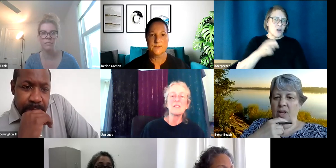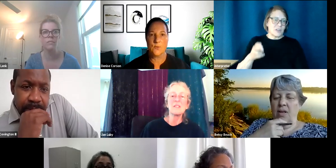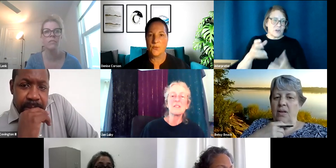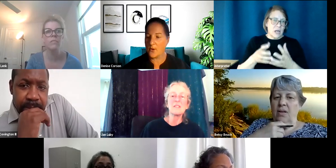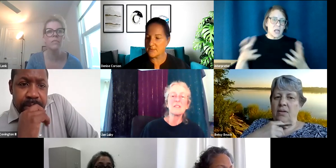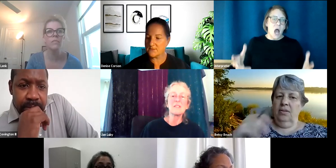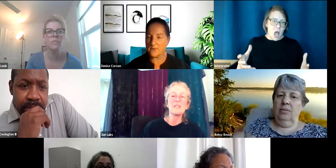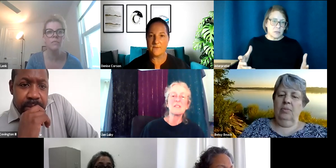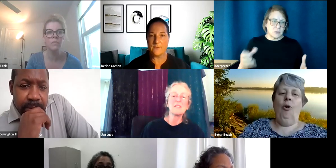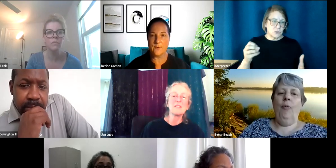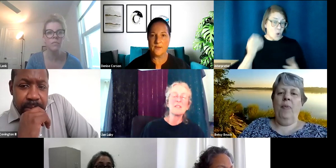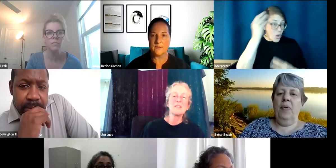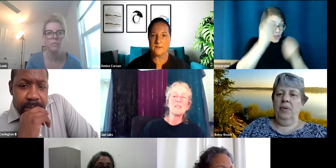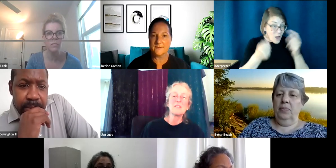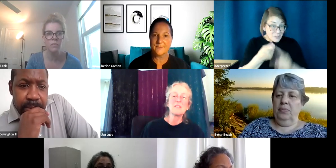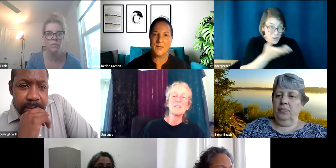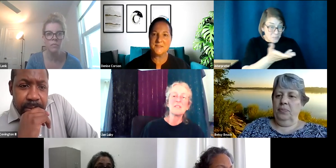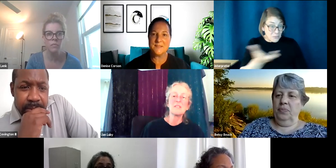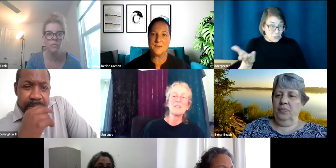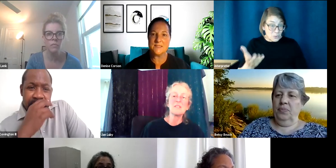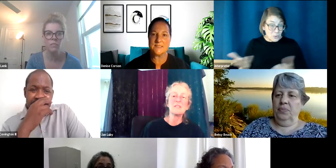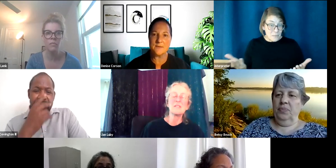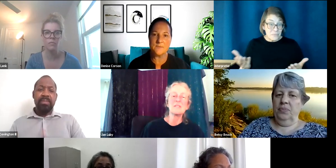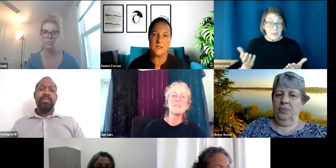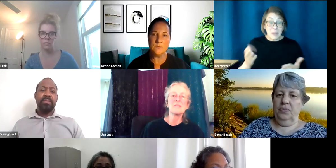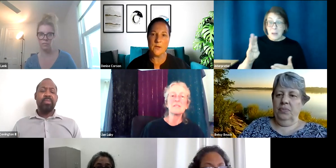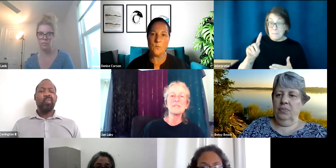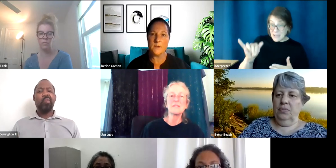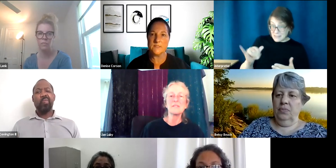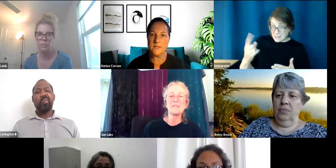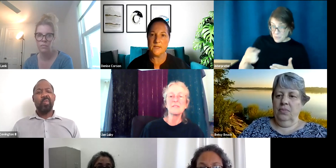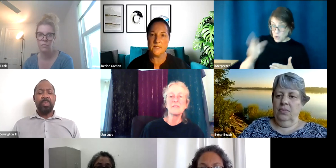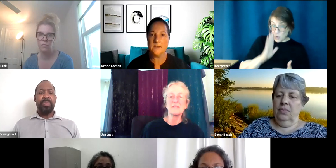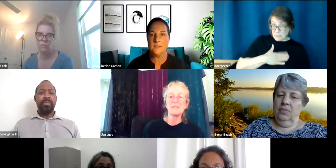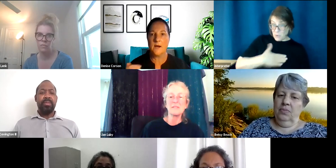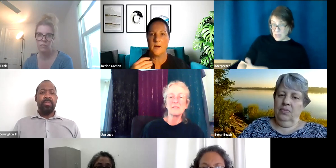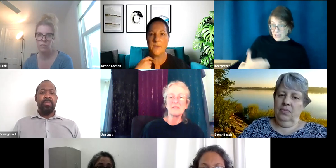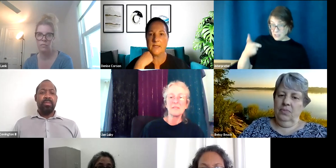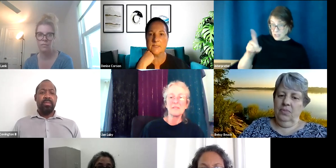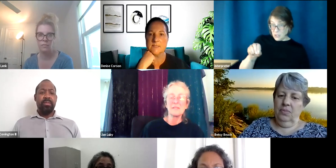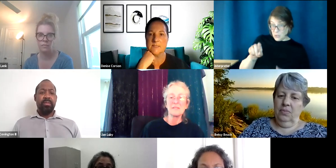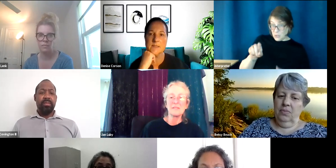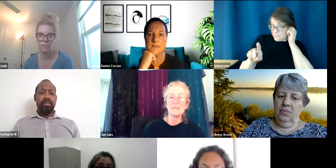So thoughts from everyone. Betsy, is that something you might want to be a panelist on?